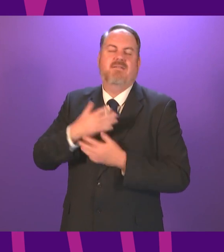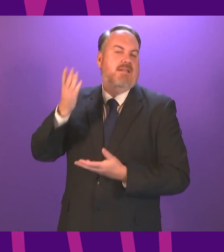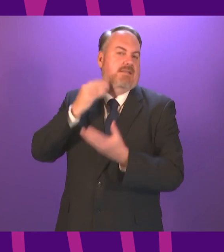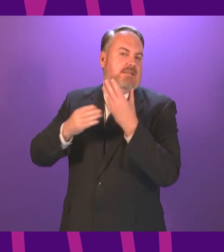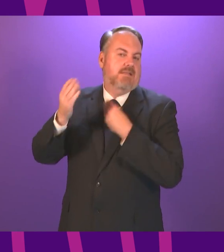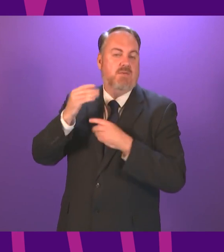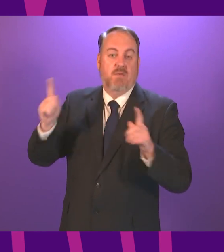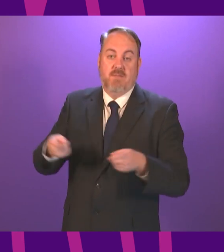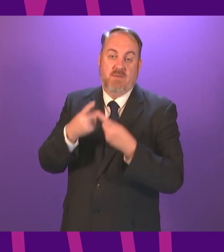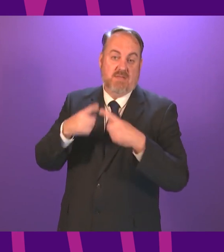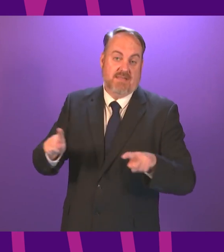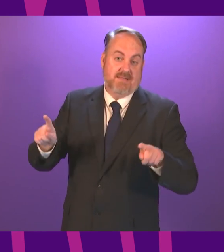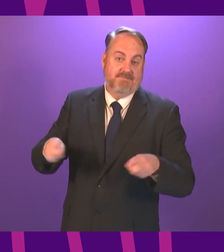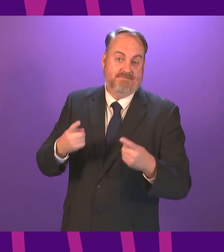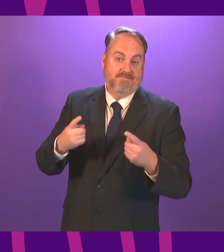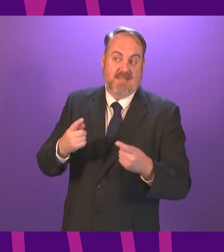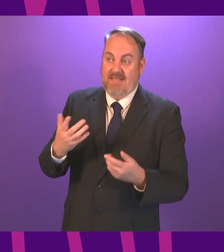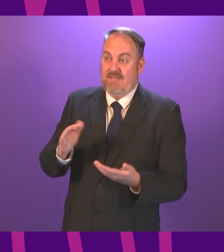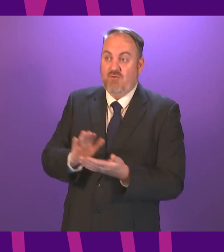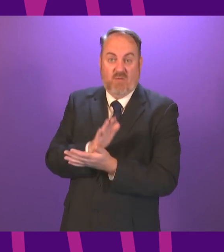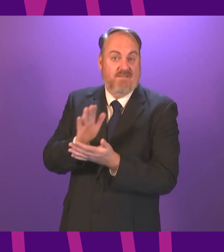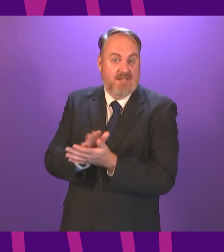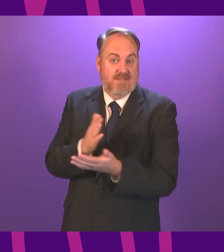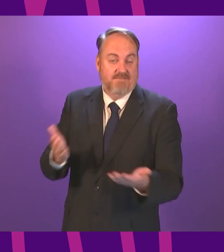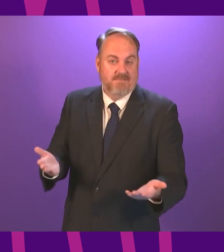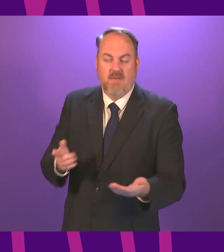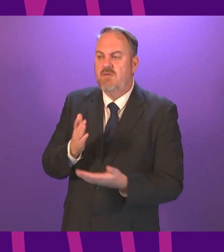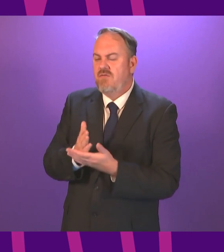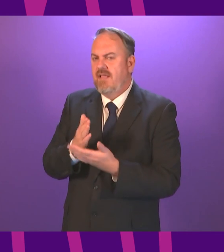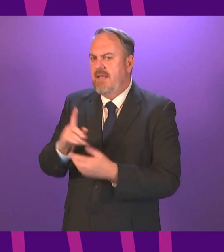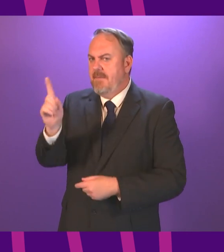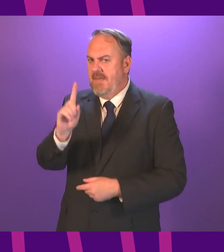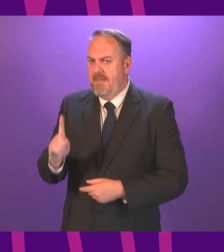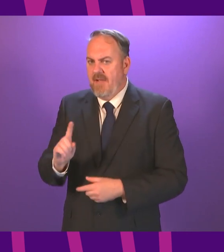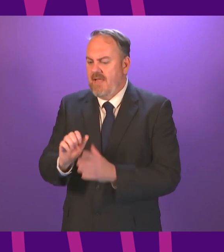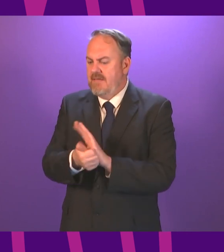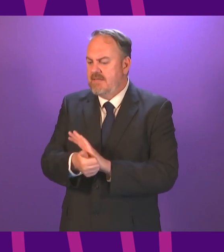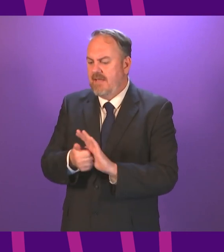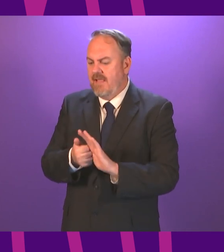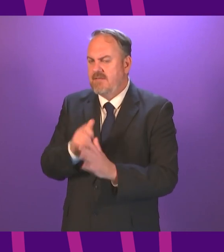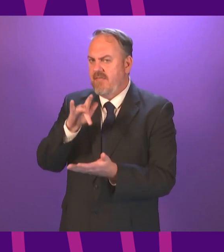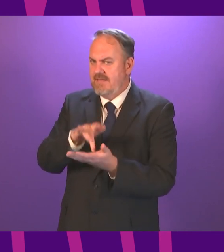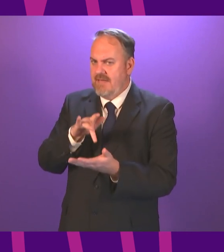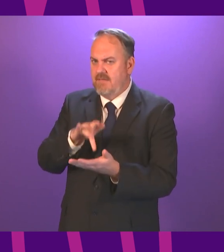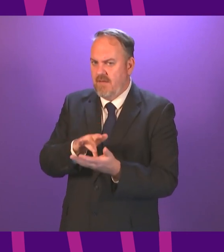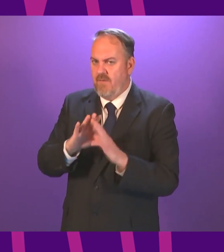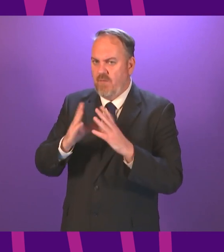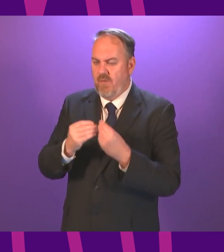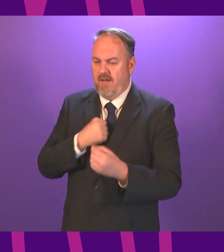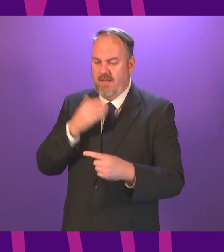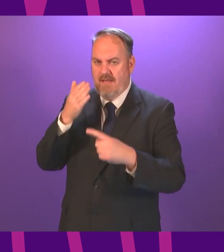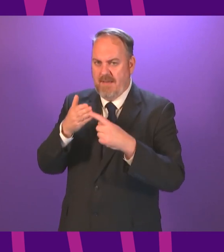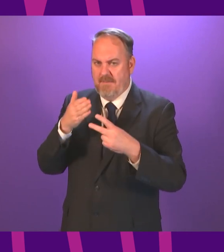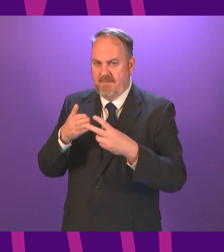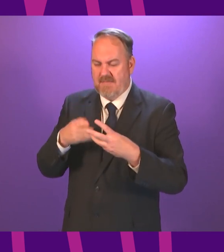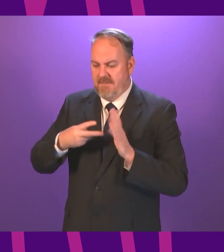manufacturing financial services or tourism people and skills are at the heart of everything that's why I welcome the ambition to